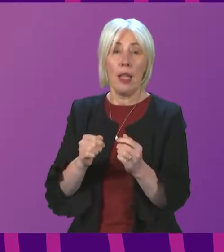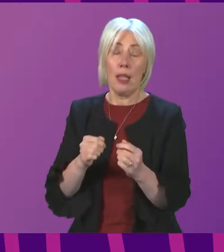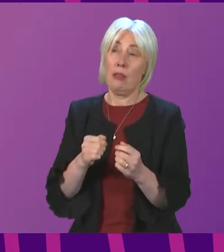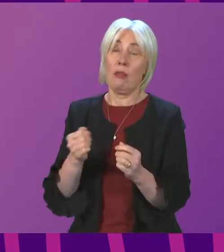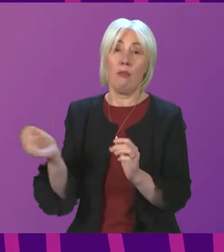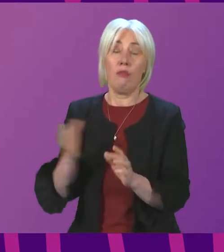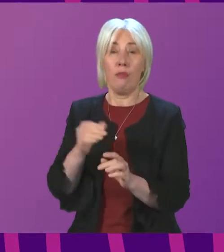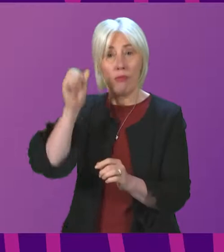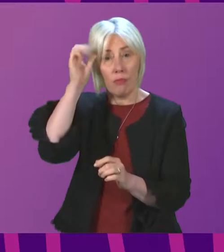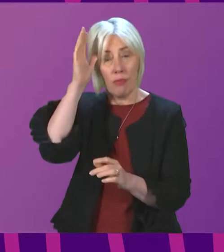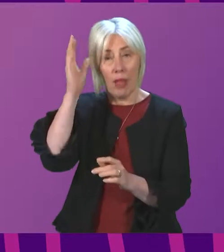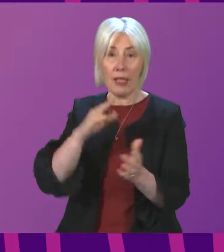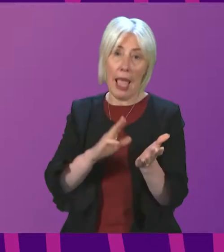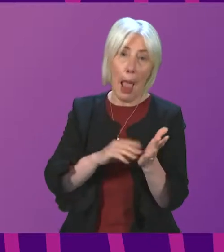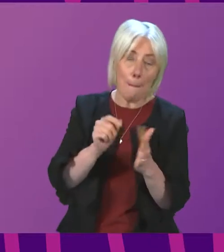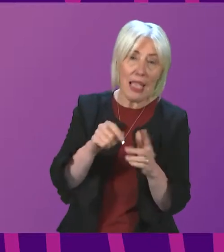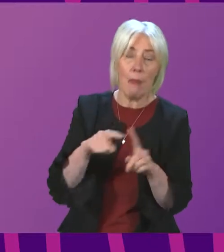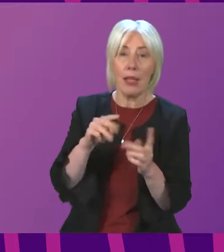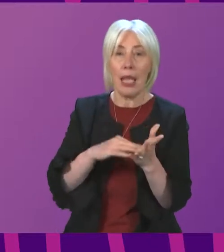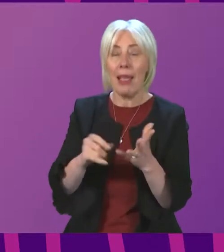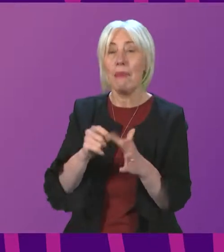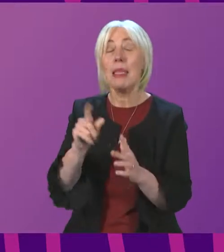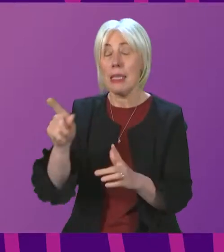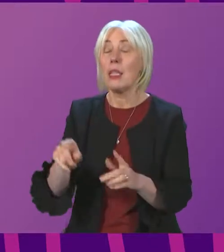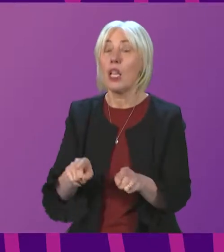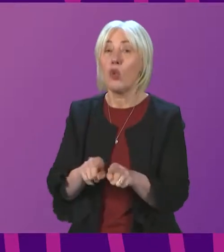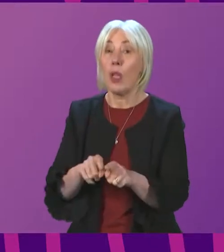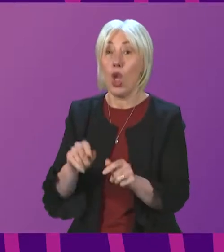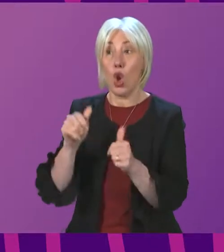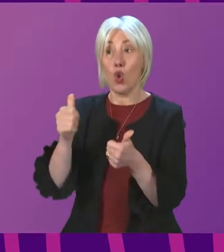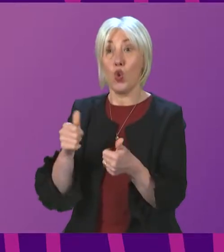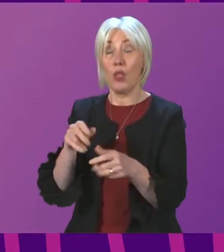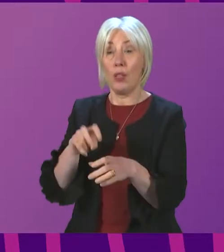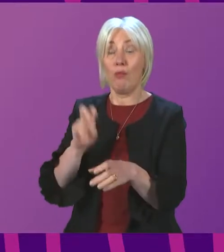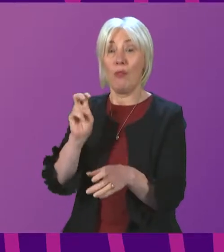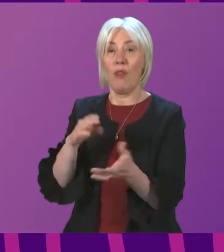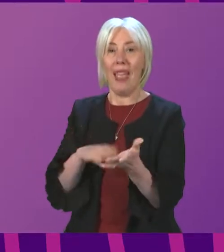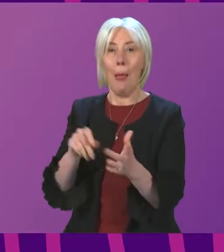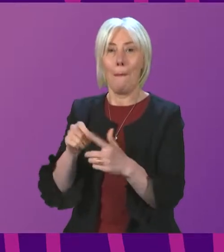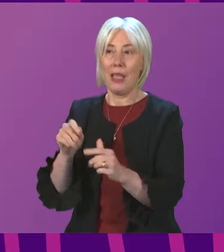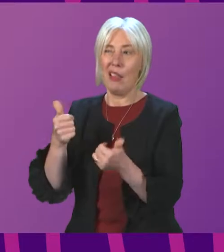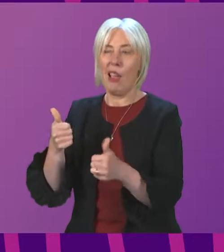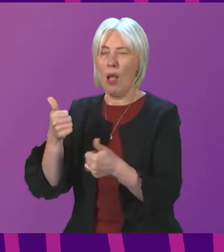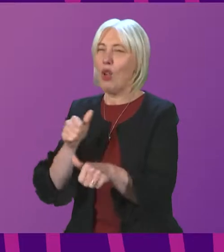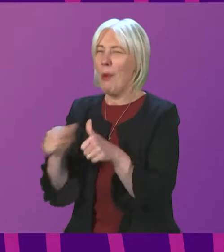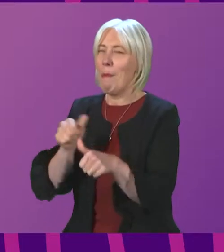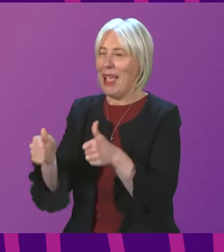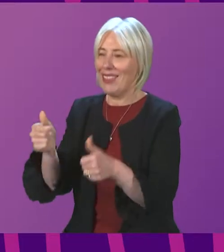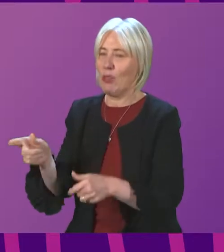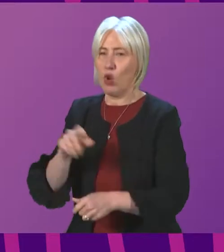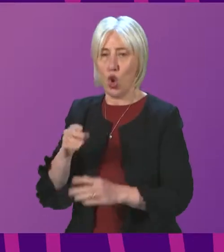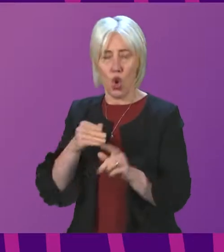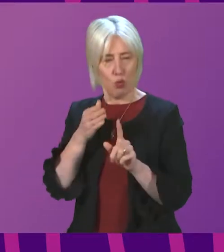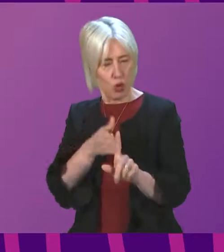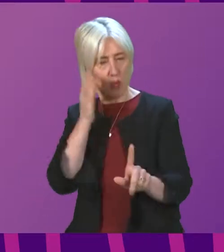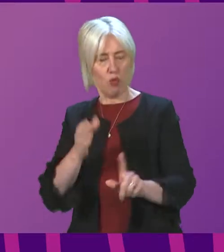and an MSP. I recognise that had the courage of his convictions to resign his seat at the House of Commons to be elected here, which shows character and